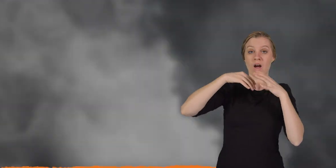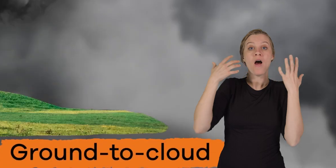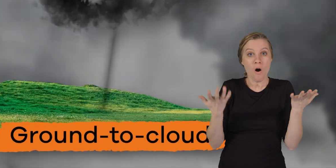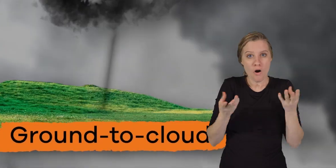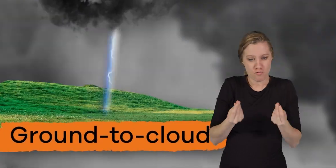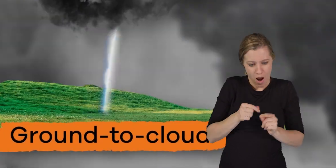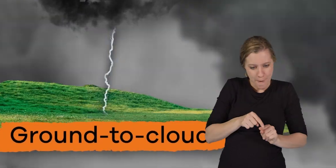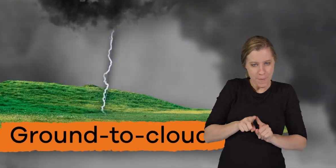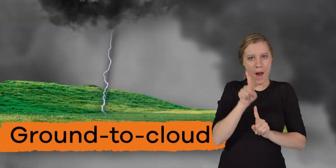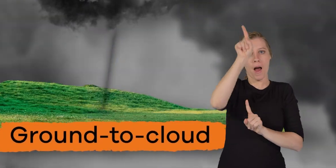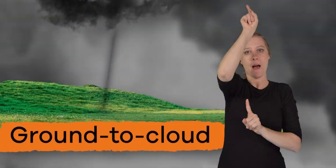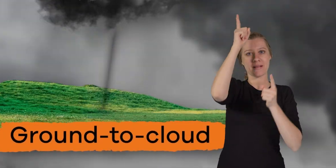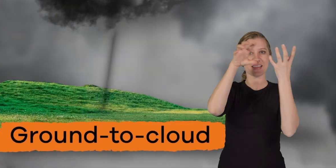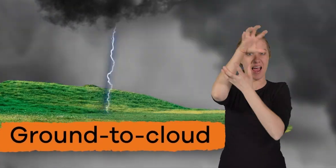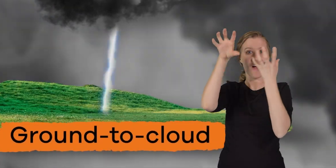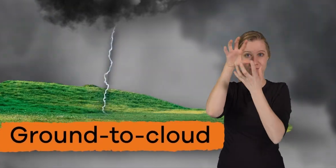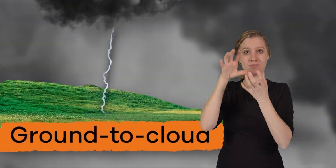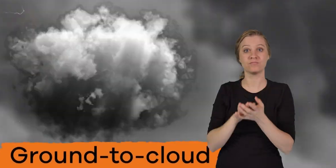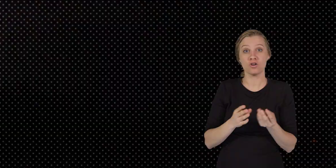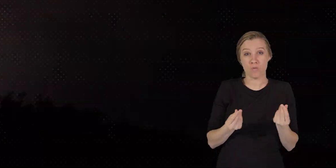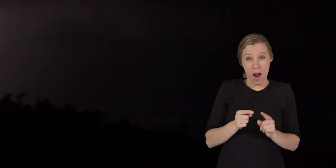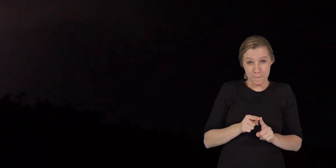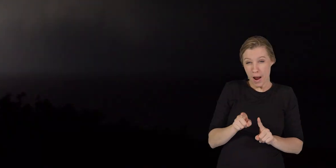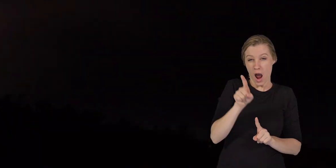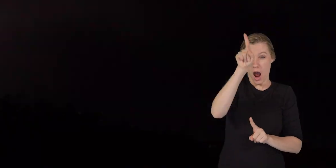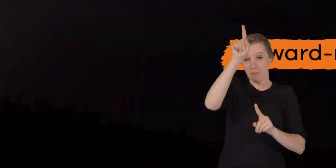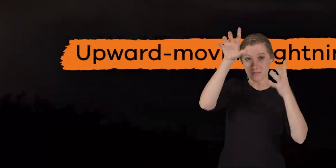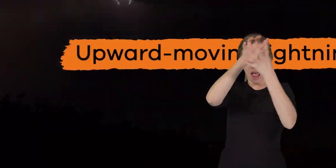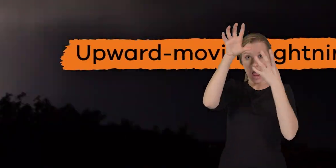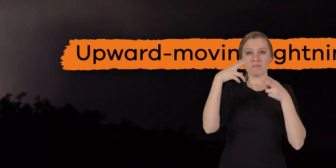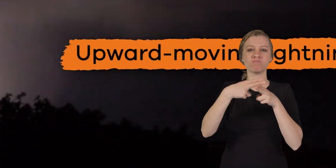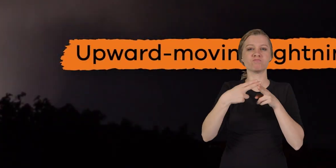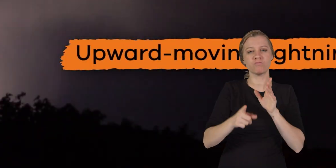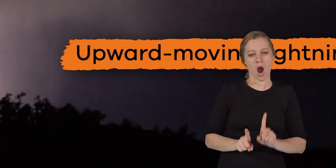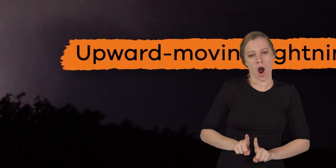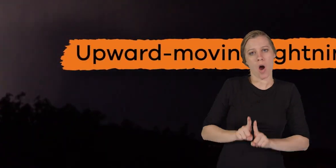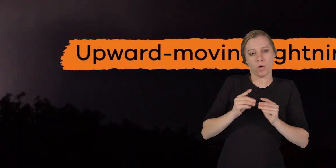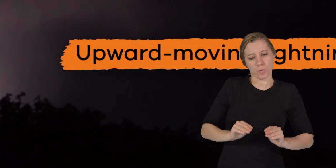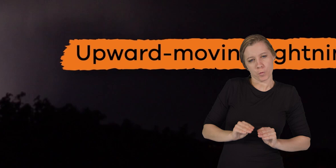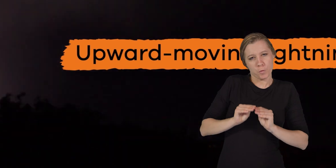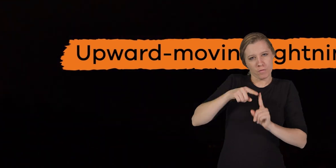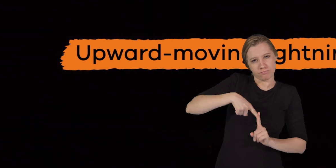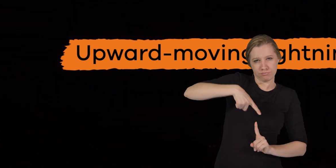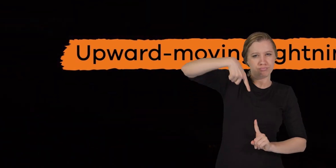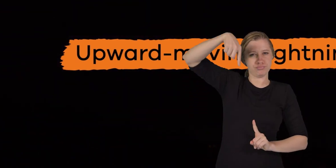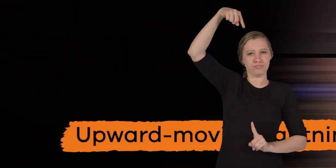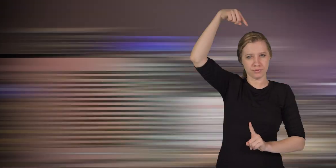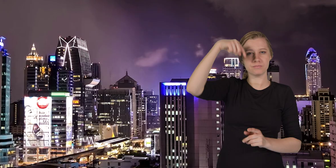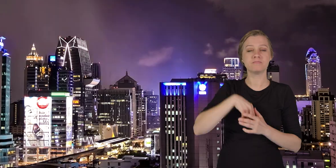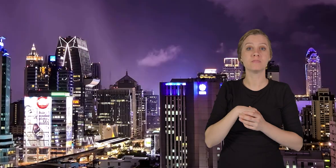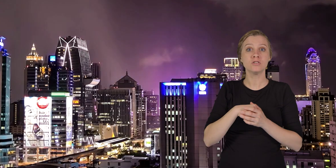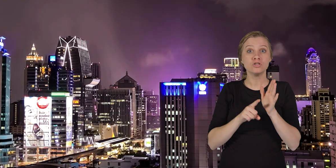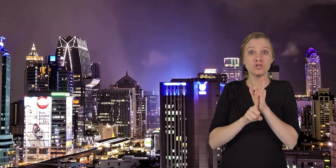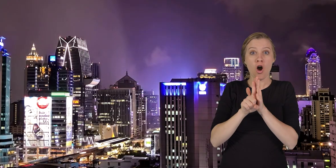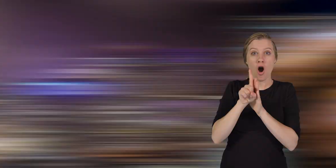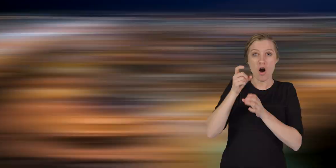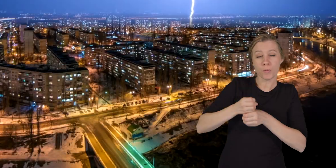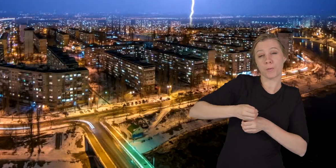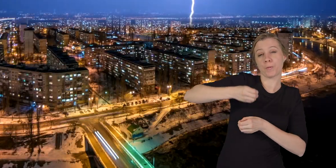and ground to cloud ground to cloud is sometimes called upward moving lightning it appears on skyscrapers and